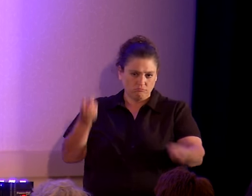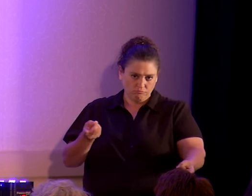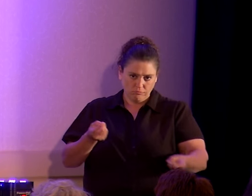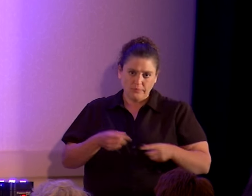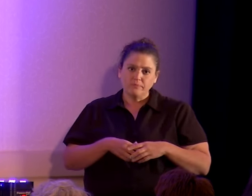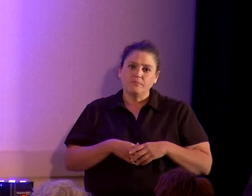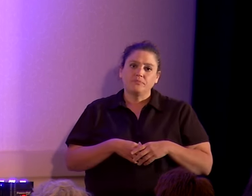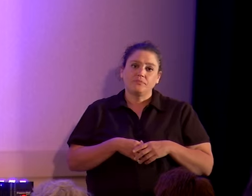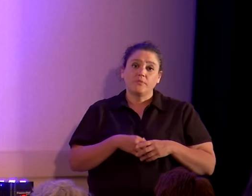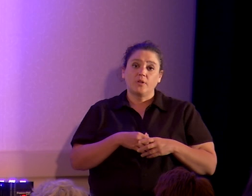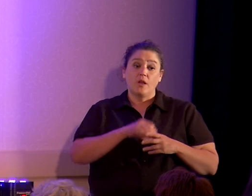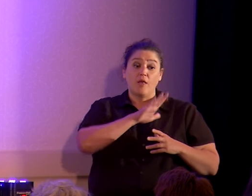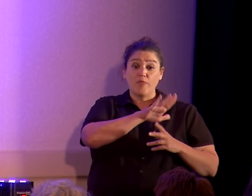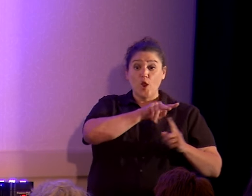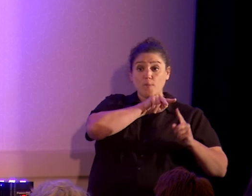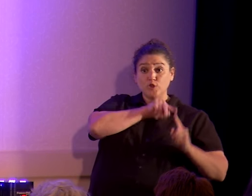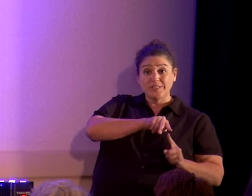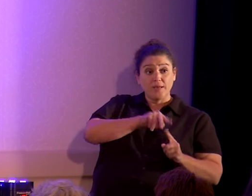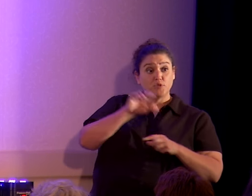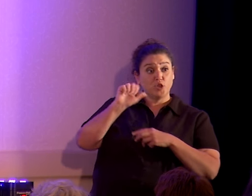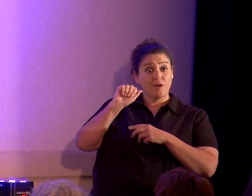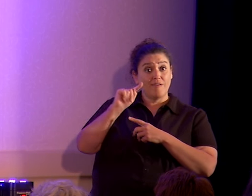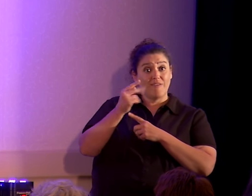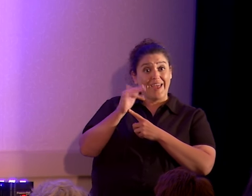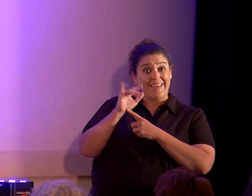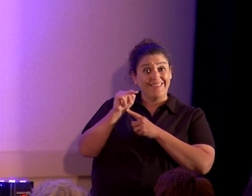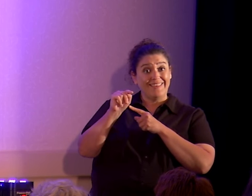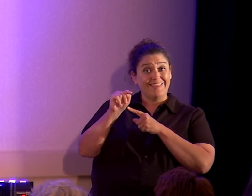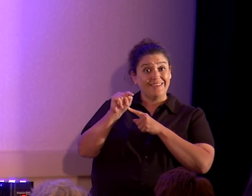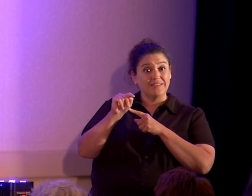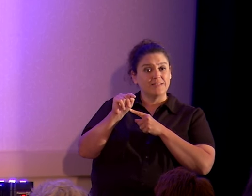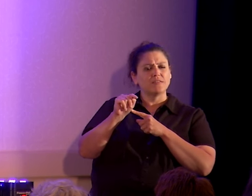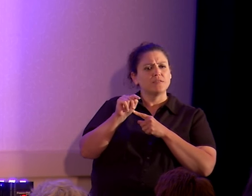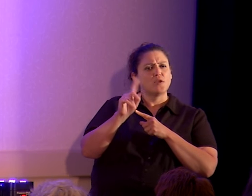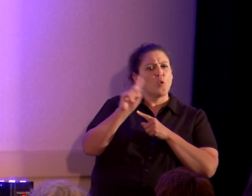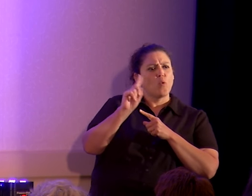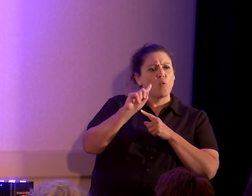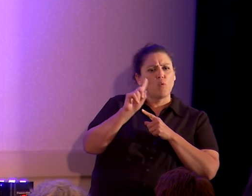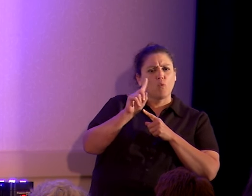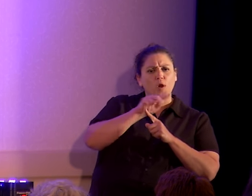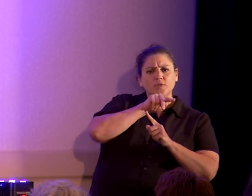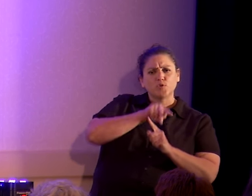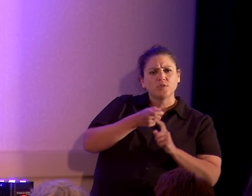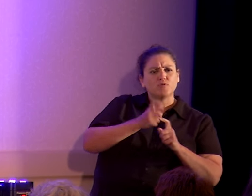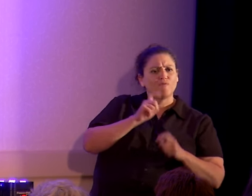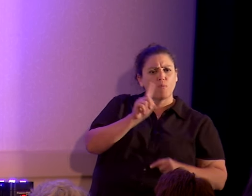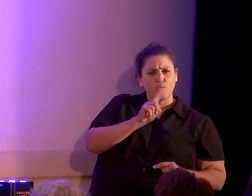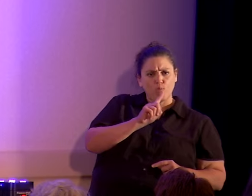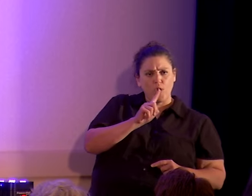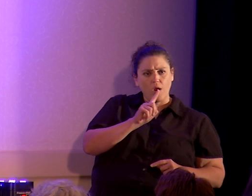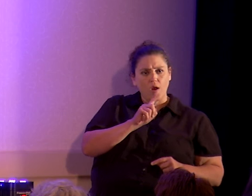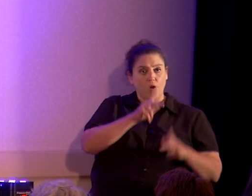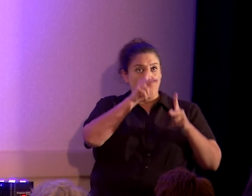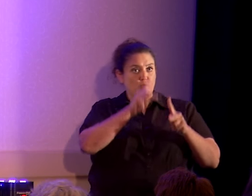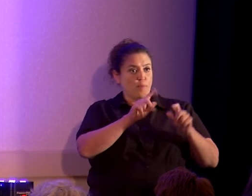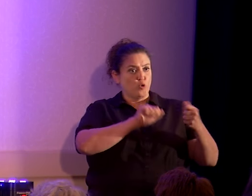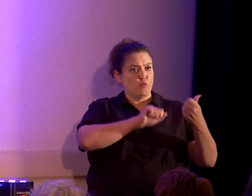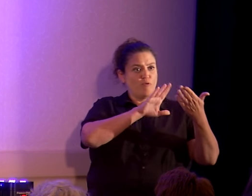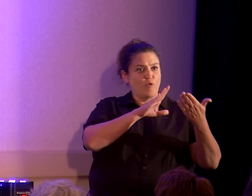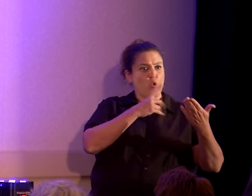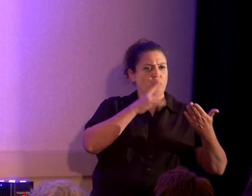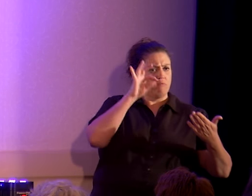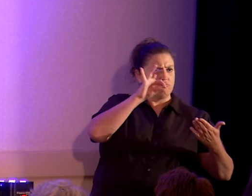Their perception of who atheists are is dictated by whichever authority they happen to accept that stands in front of them and says